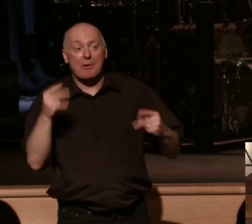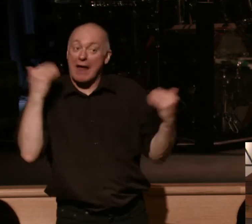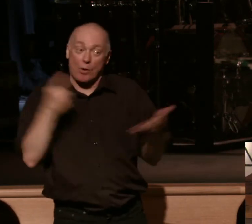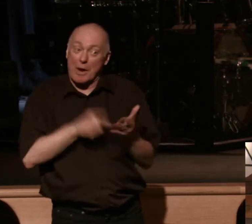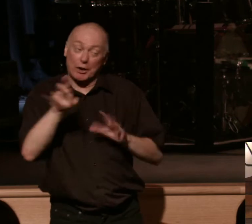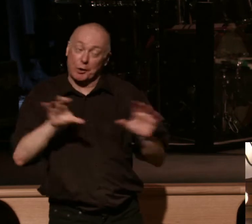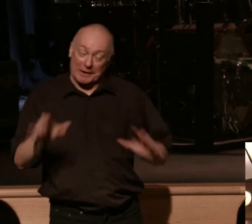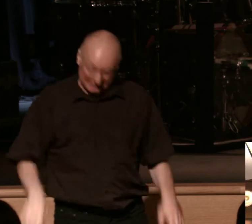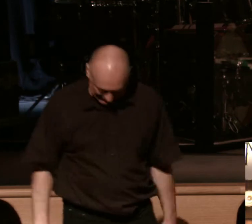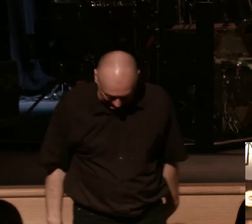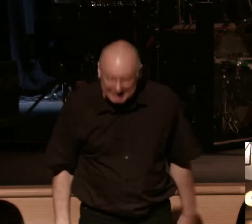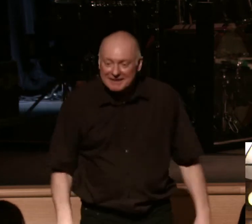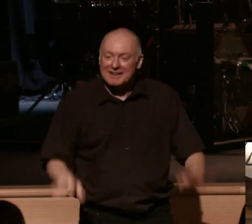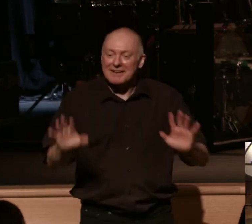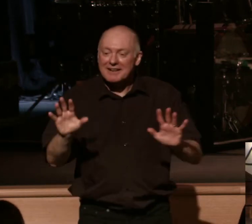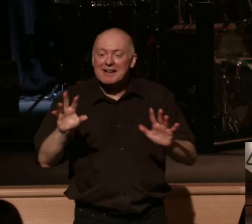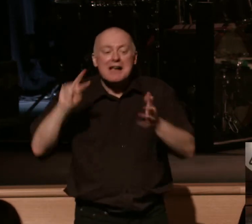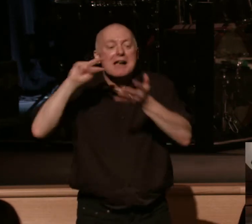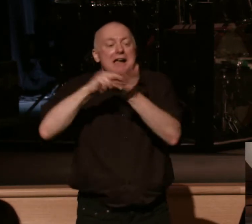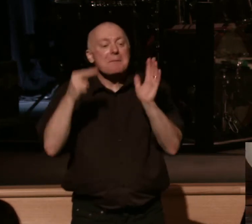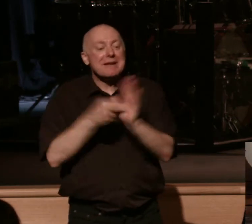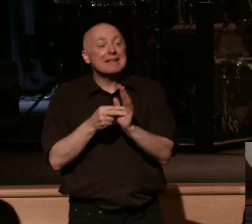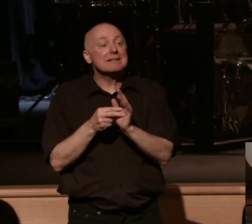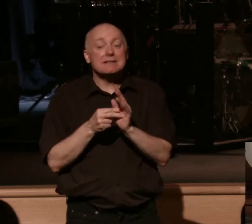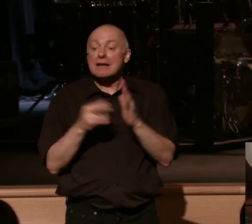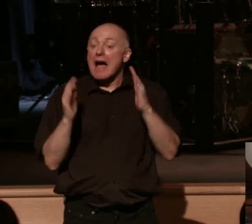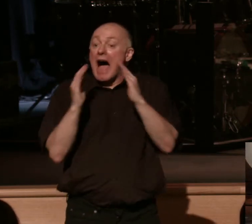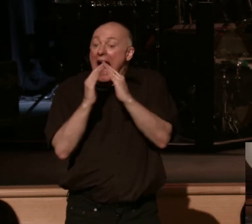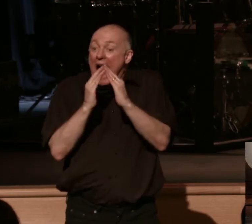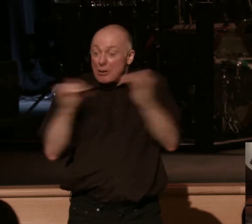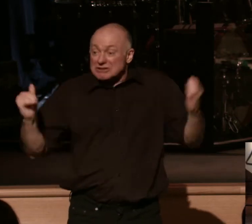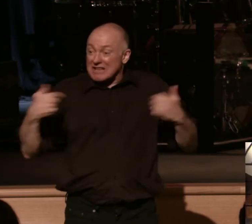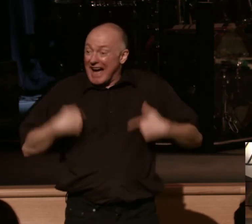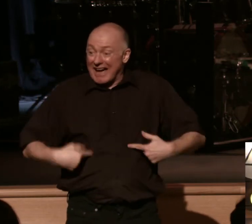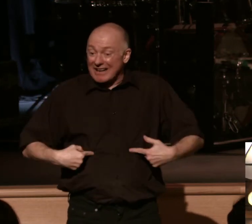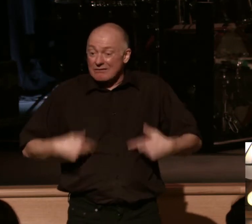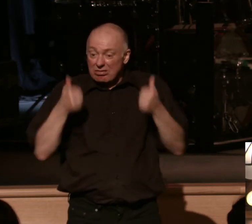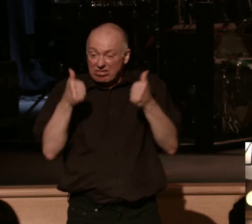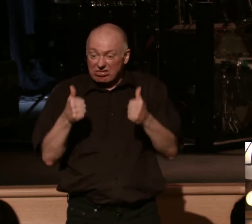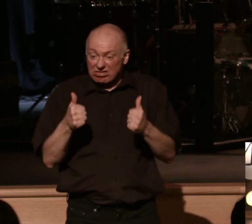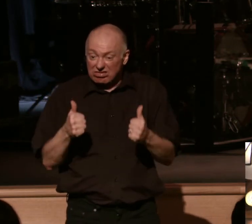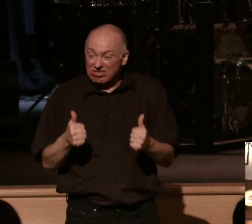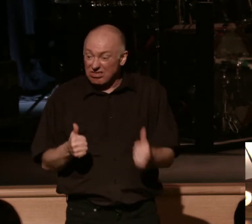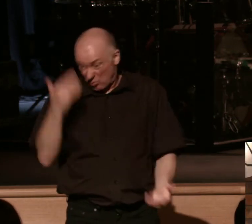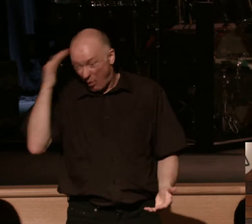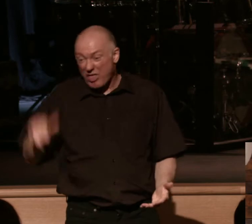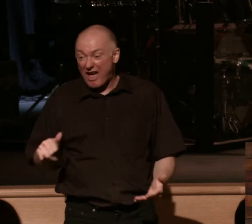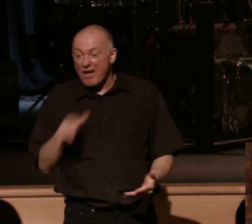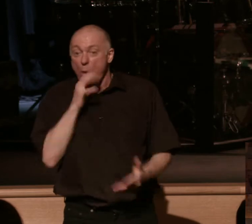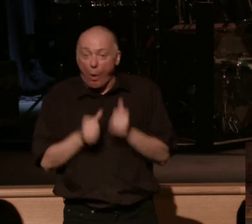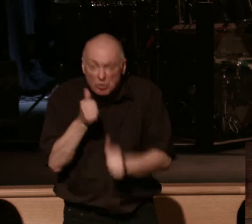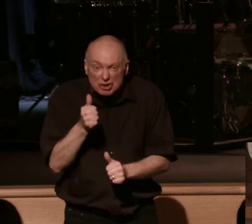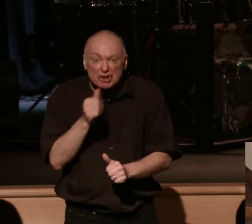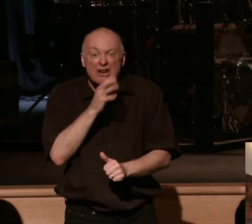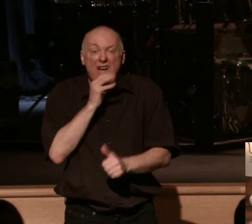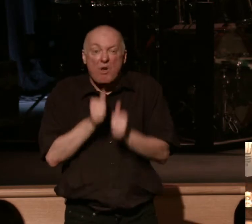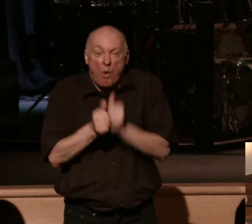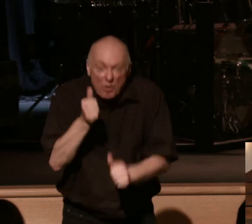But aging means outside, externally, we're wasting away. We are getting older. We find ourselves with